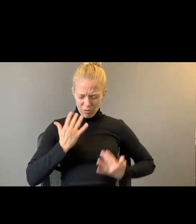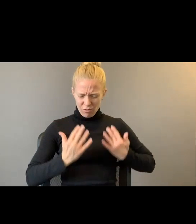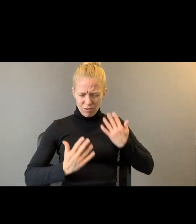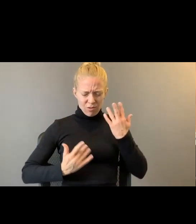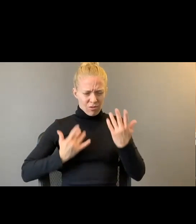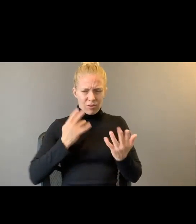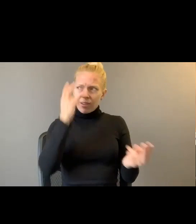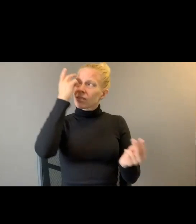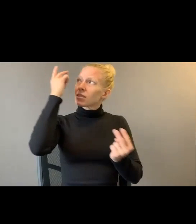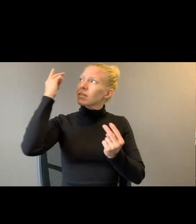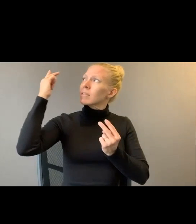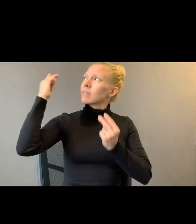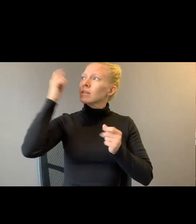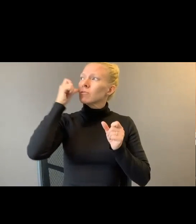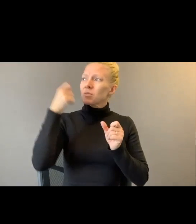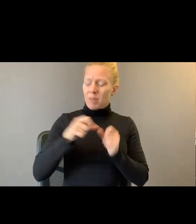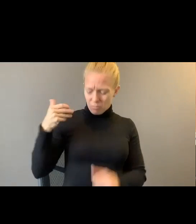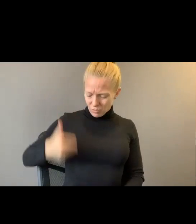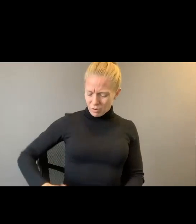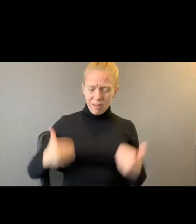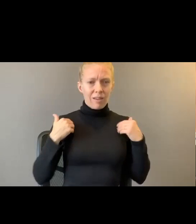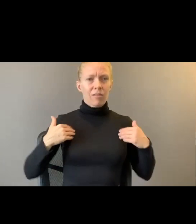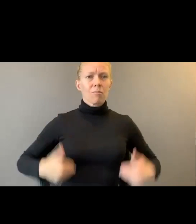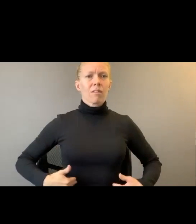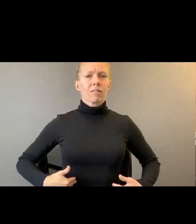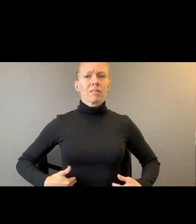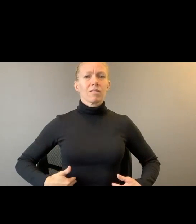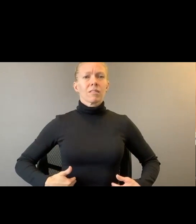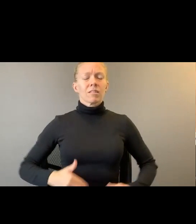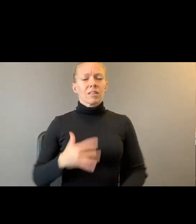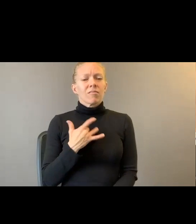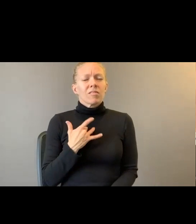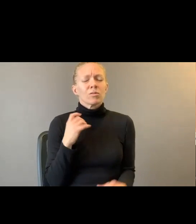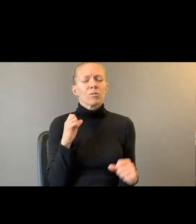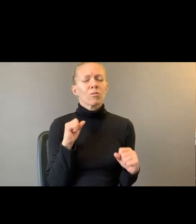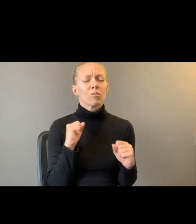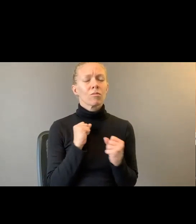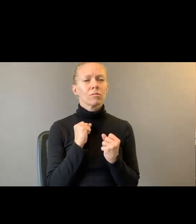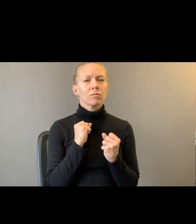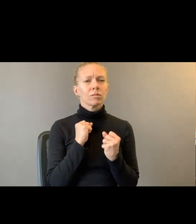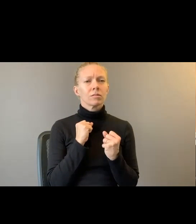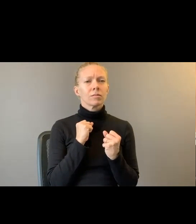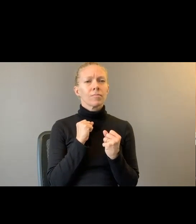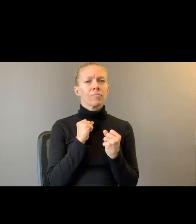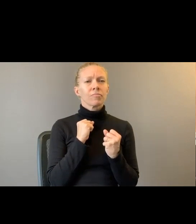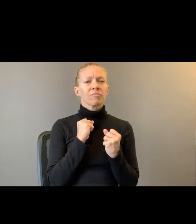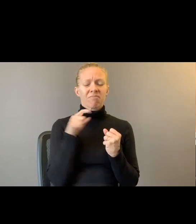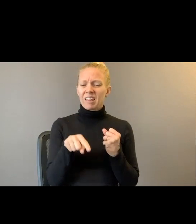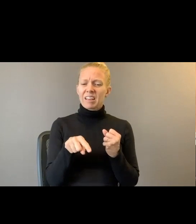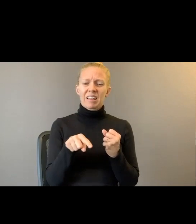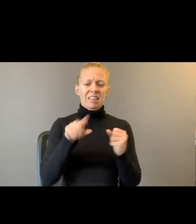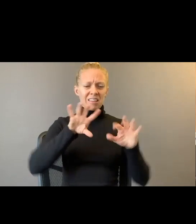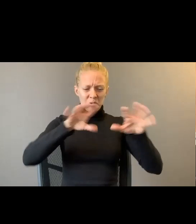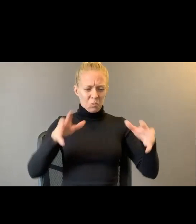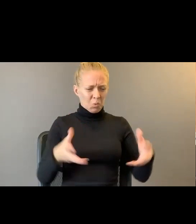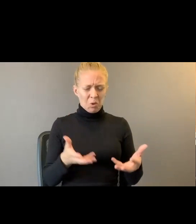it feels. Cold. If I hold no beauty in this slapdash world, then